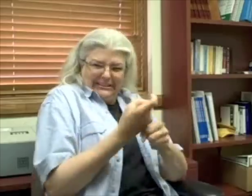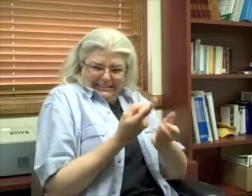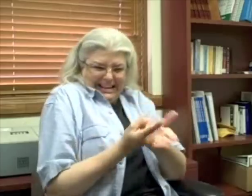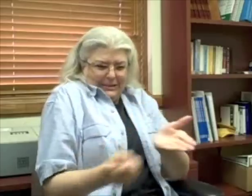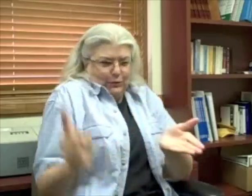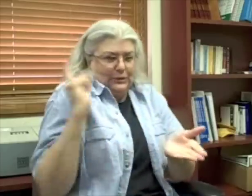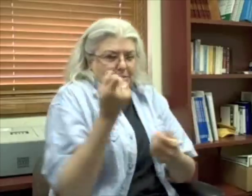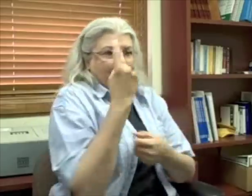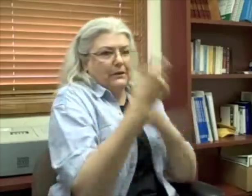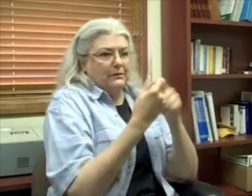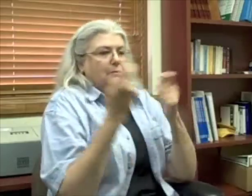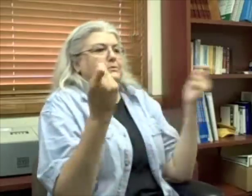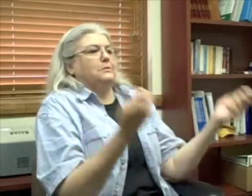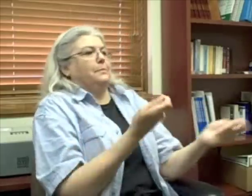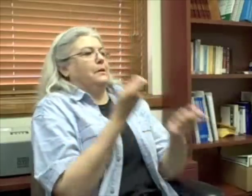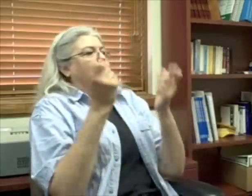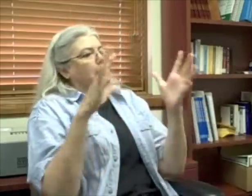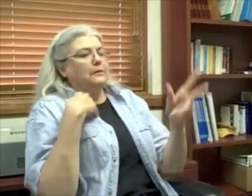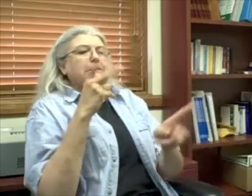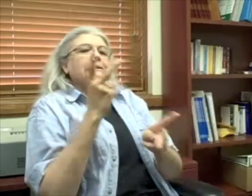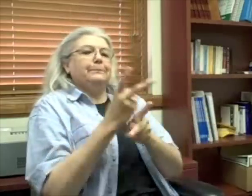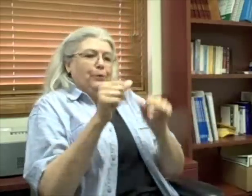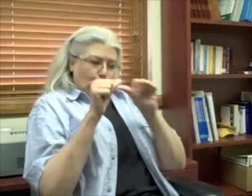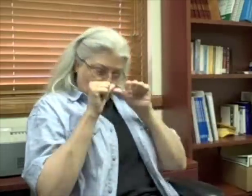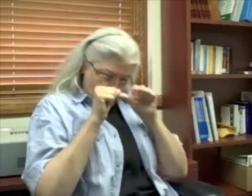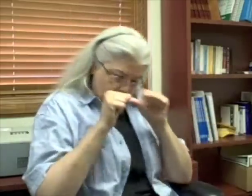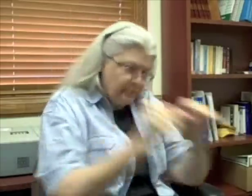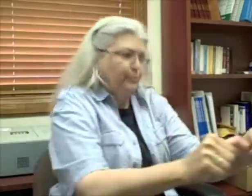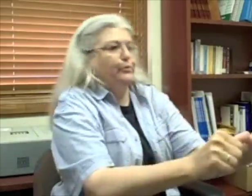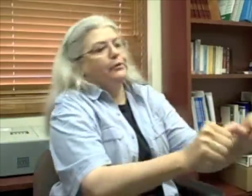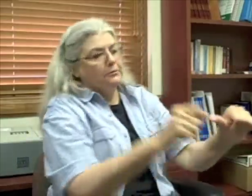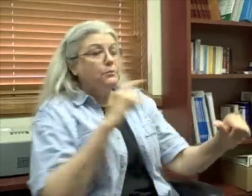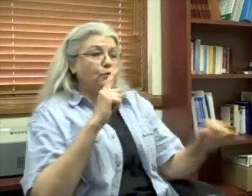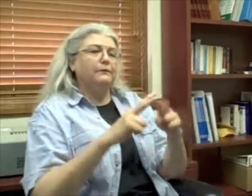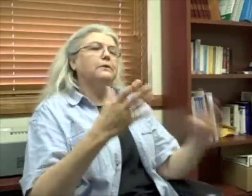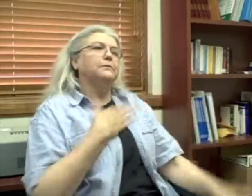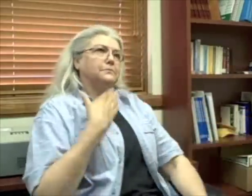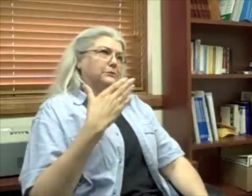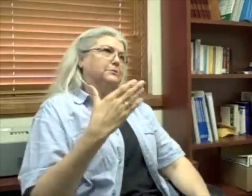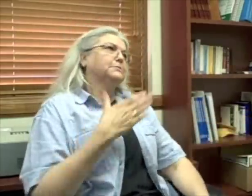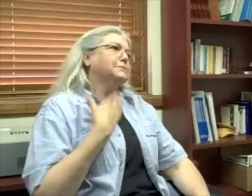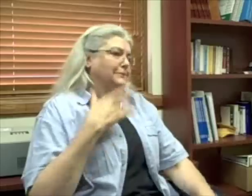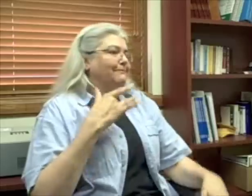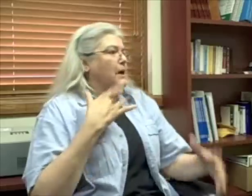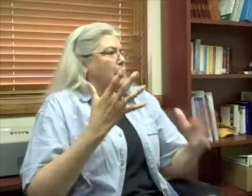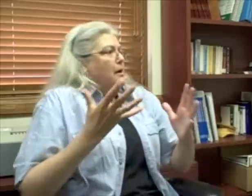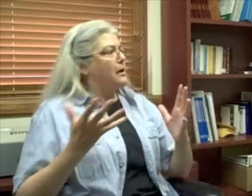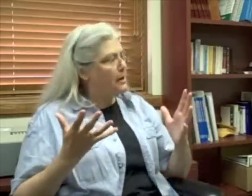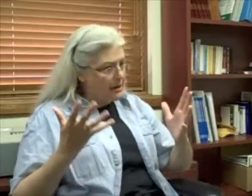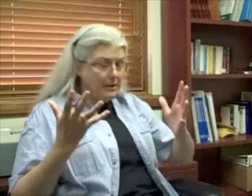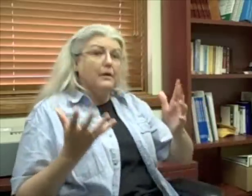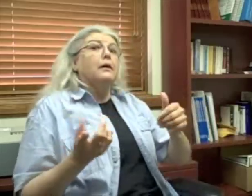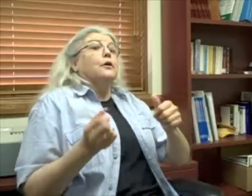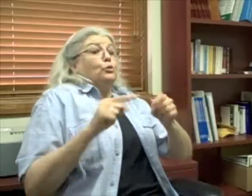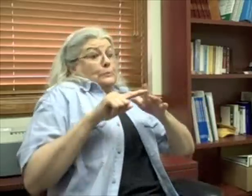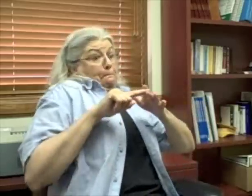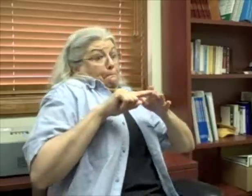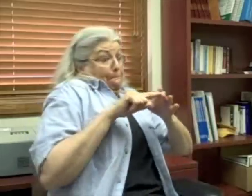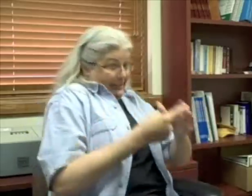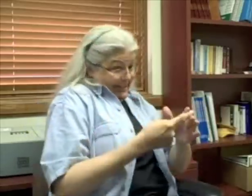that was 11 years ago last week. And I'm very happy that I stopped. In the beginning, when I first